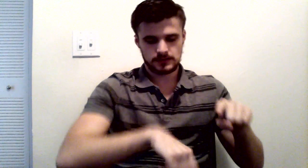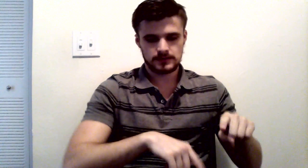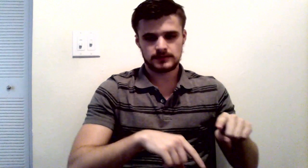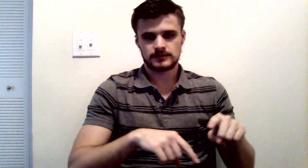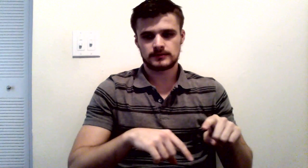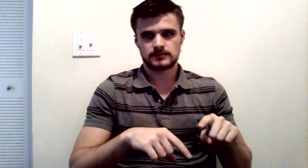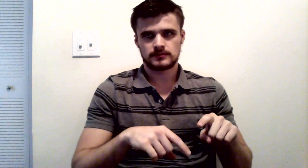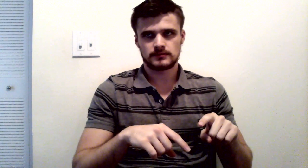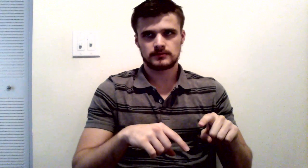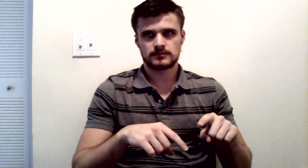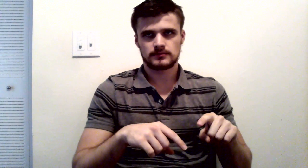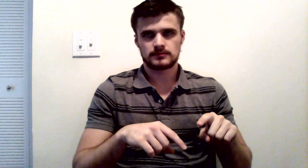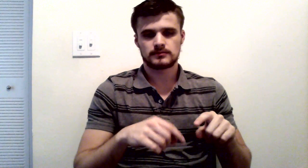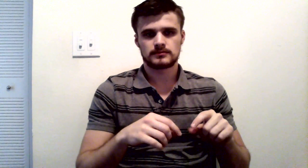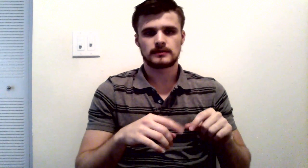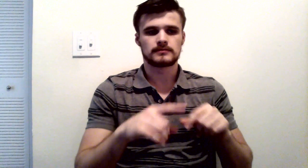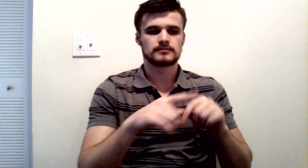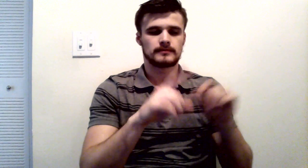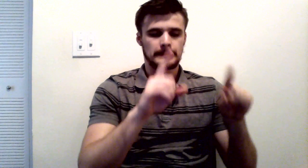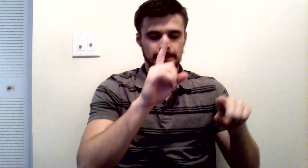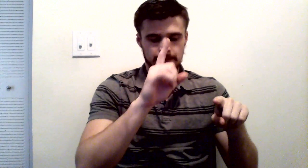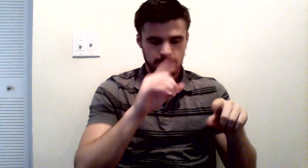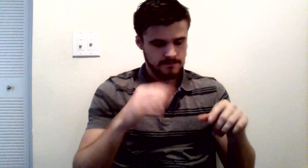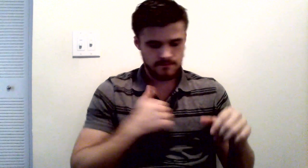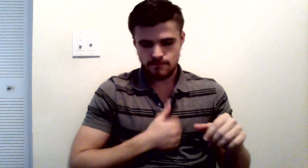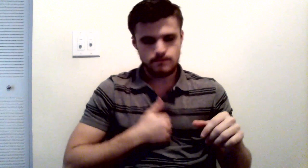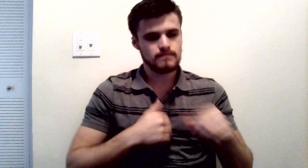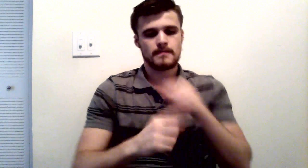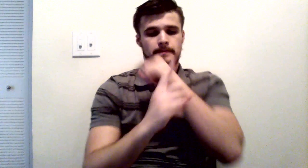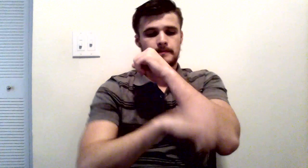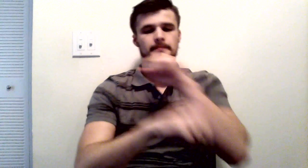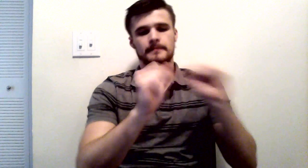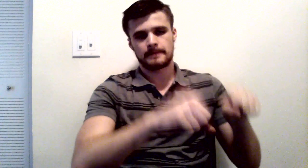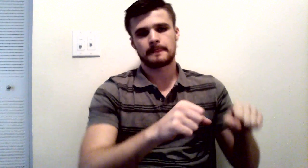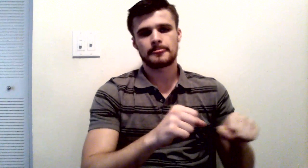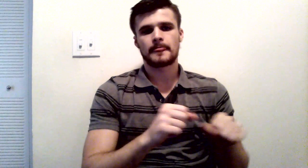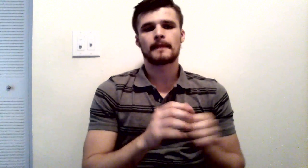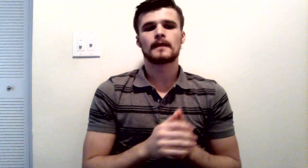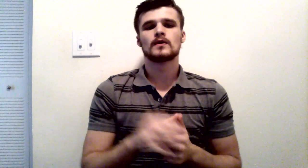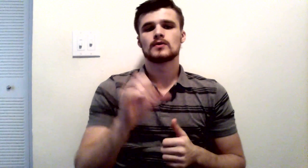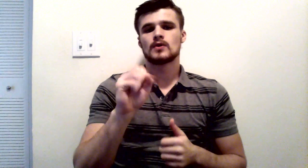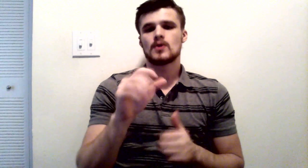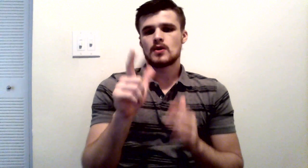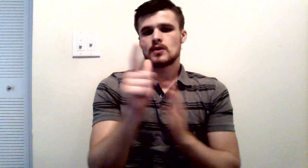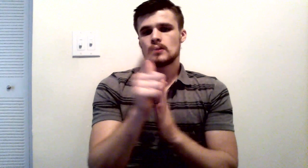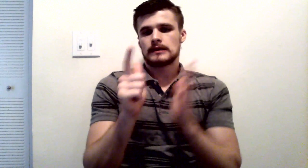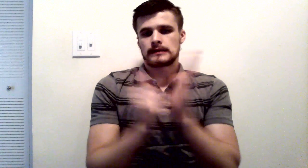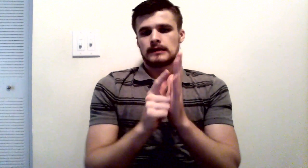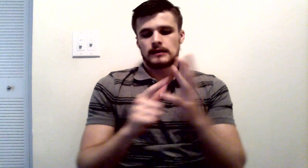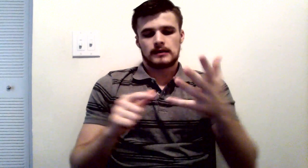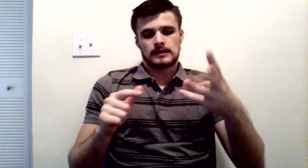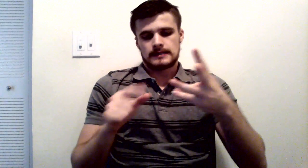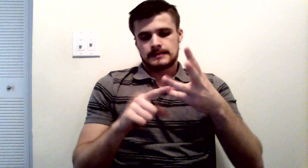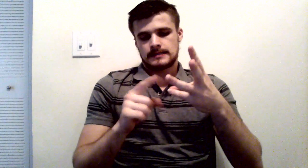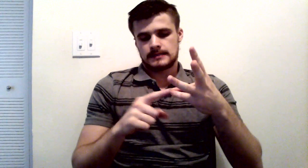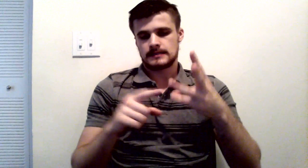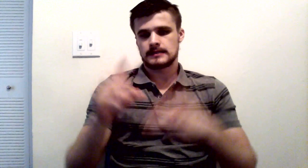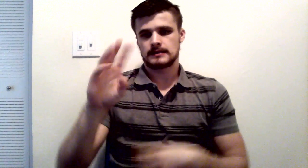Modality simply says that crime, that something must be made illegal before they do it. How can someone know, how can somebody have a mens rea